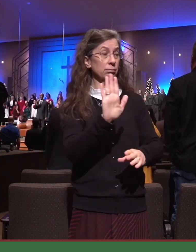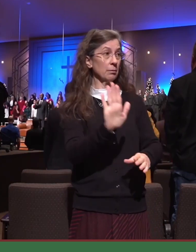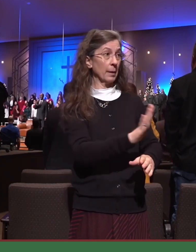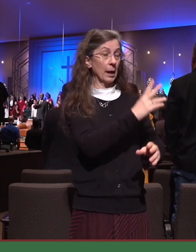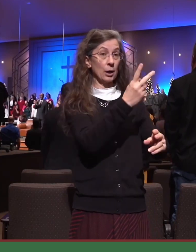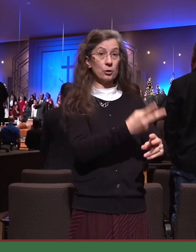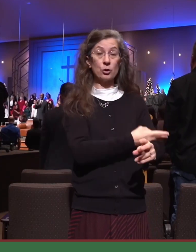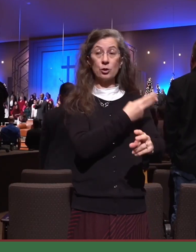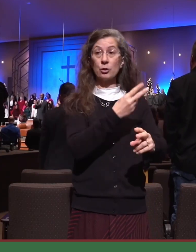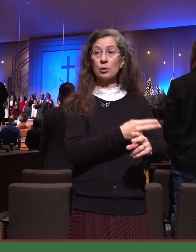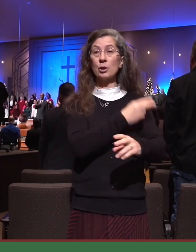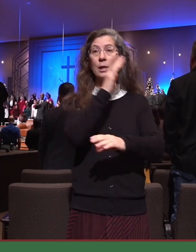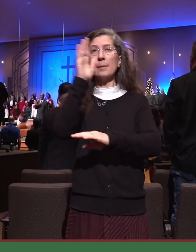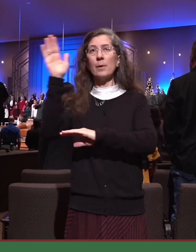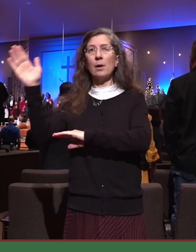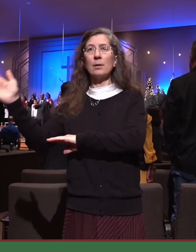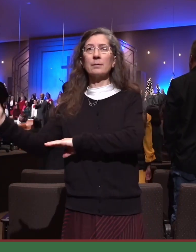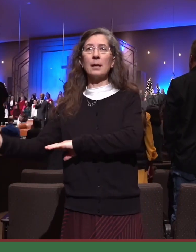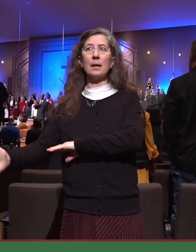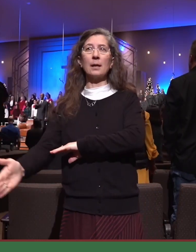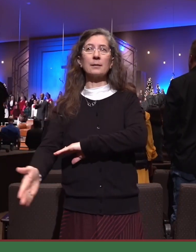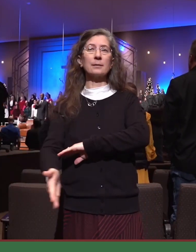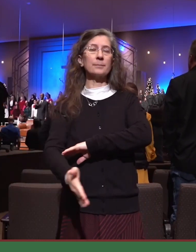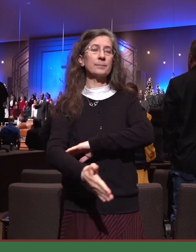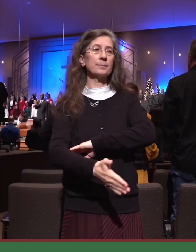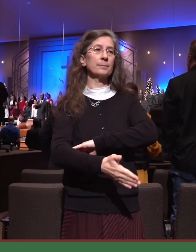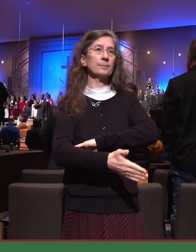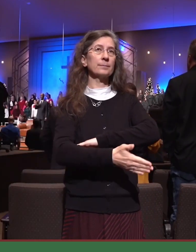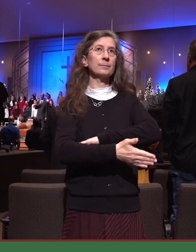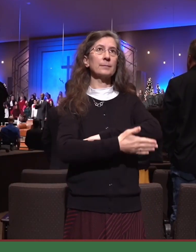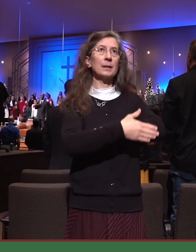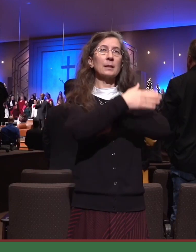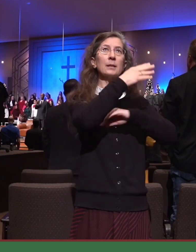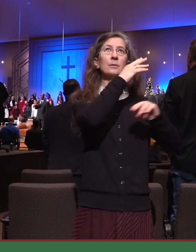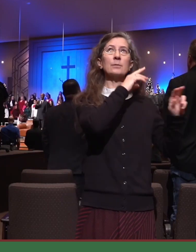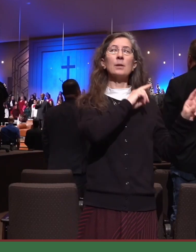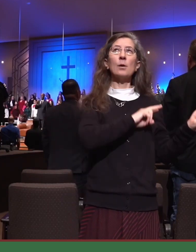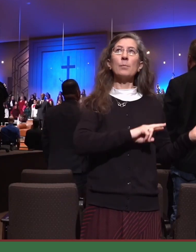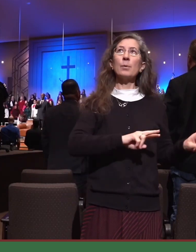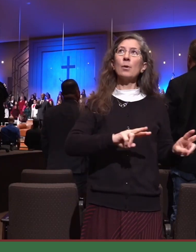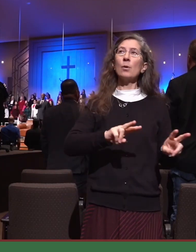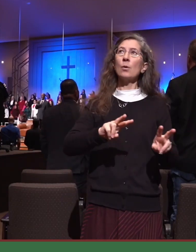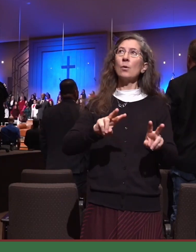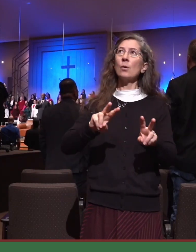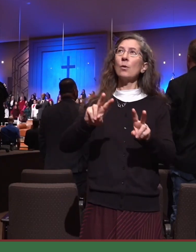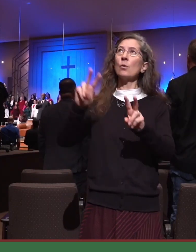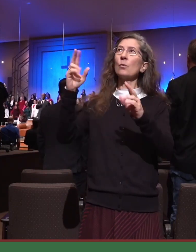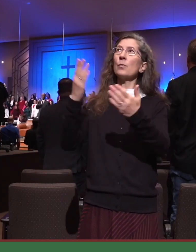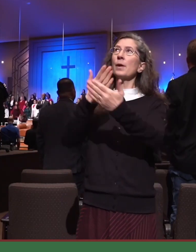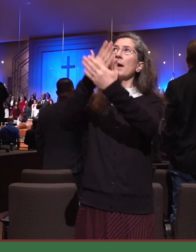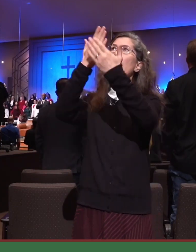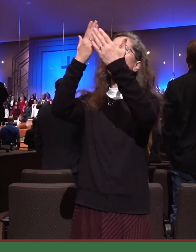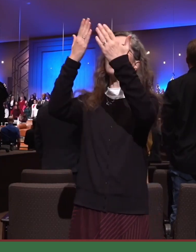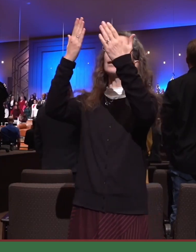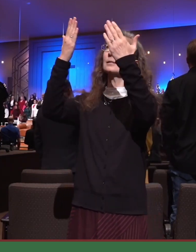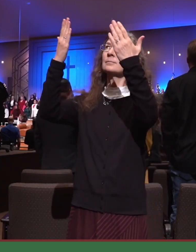locks by night. Behold, throughout the heavens, there